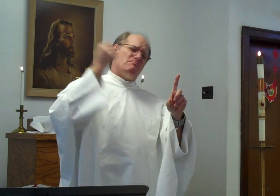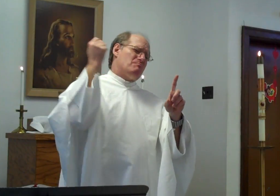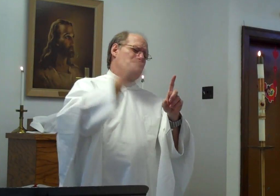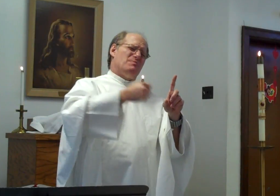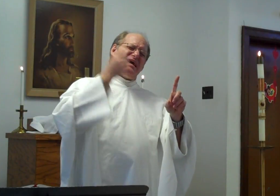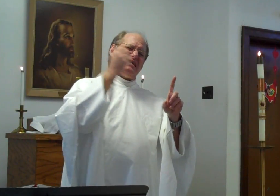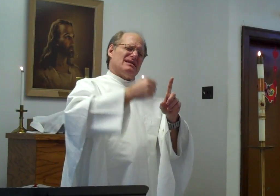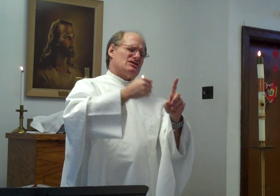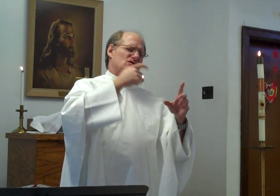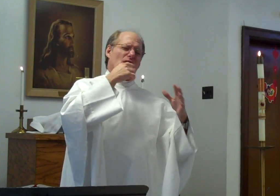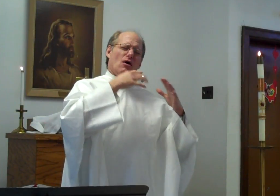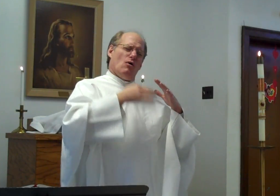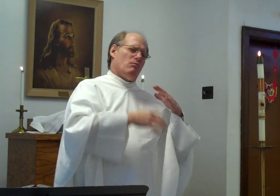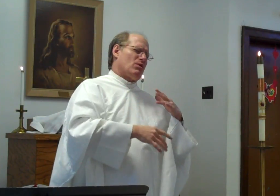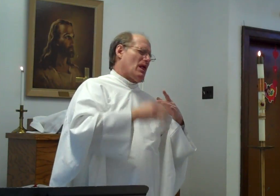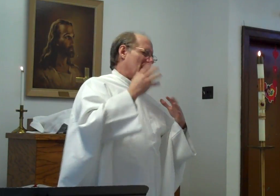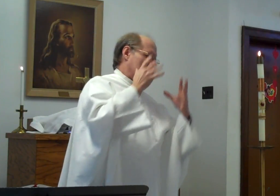He Beaten. Bloody.